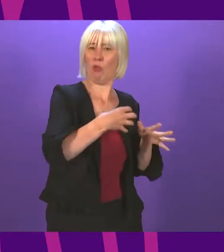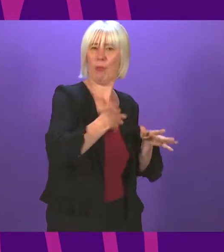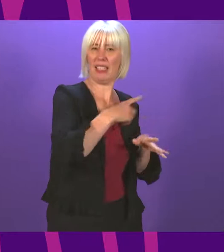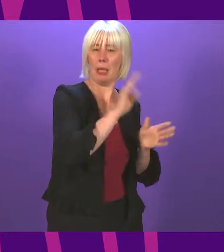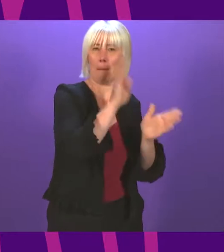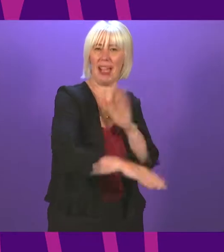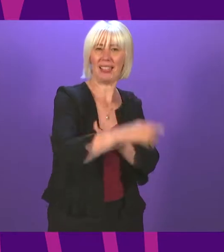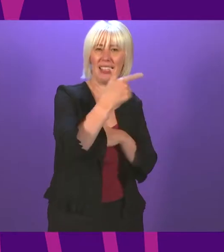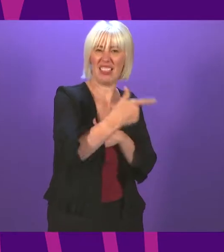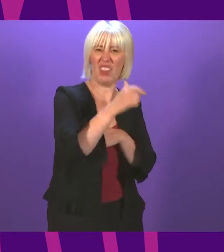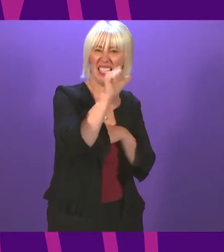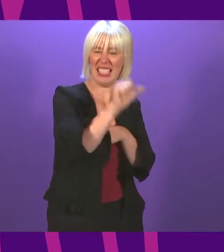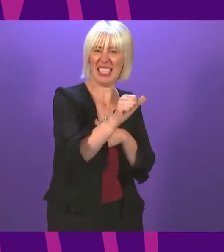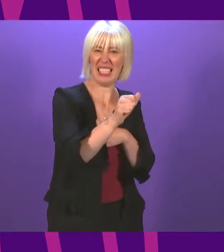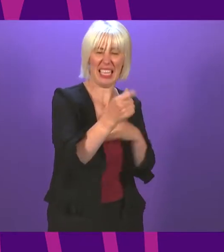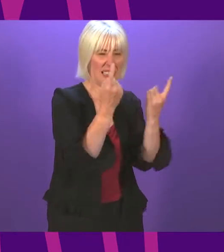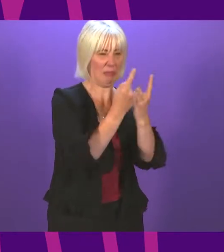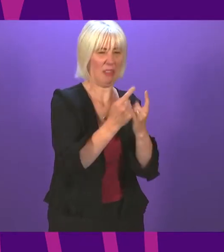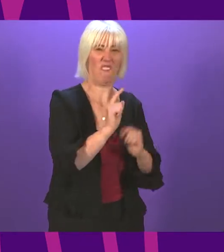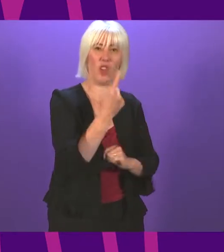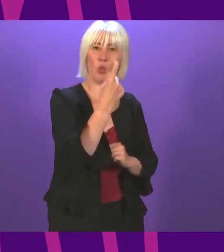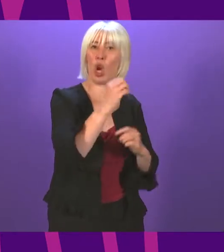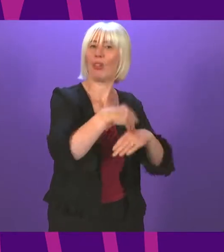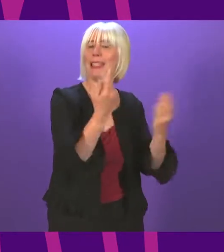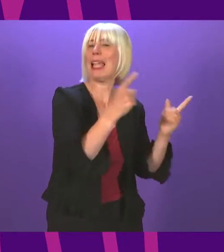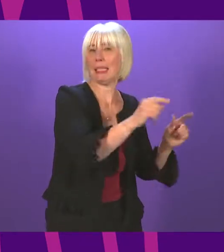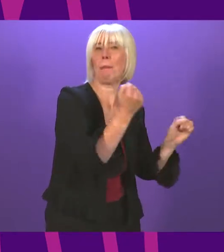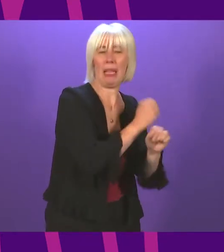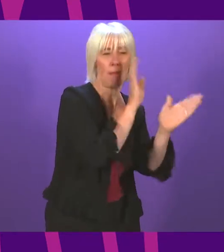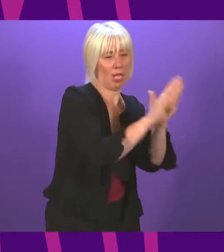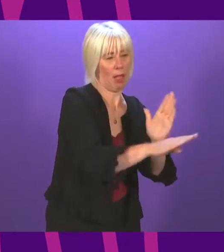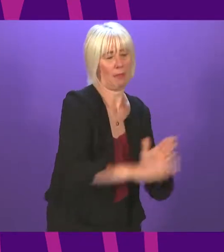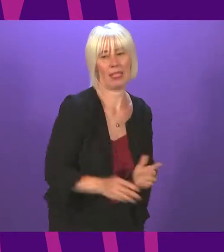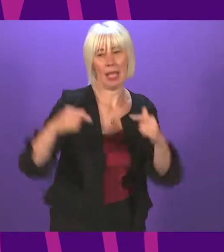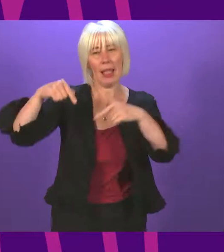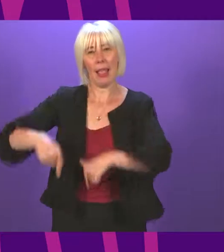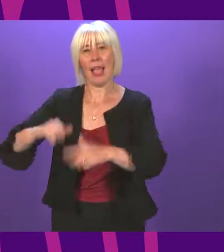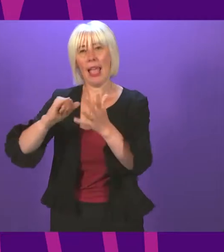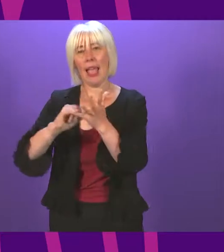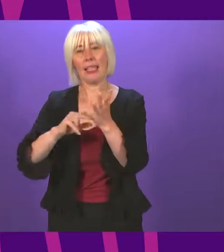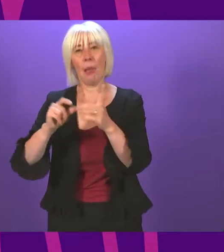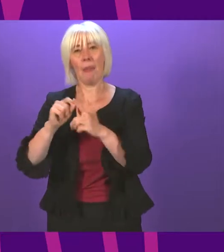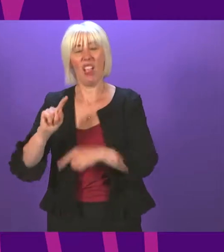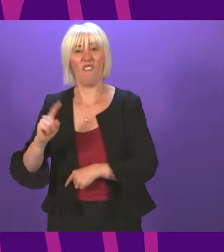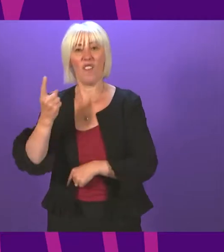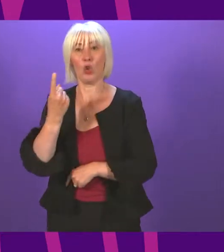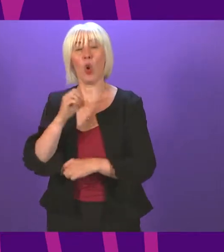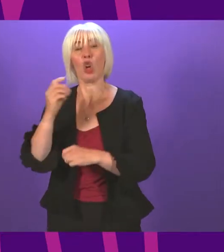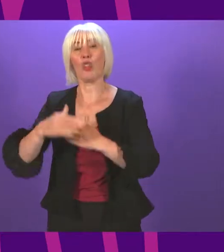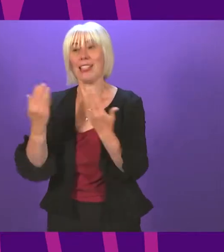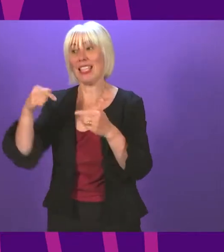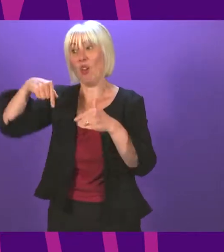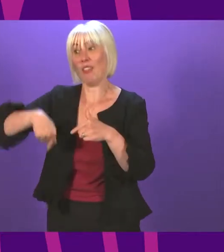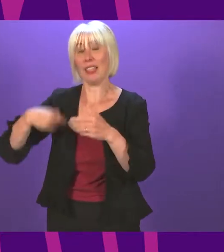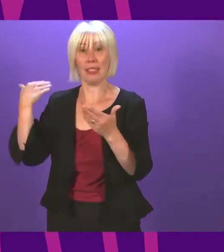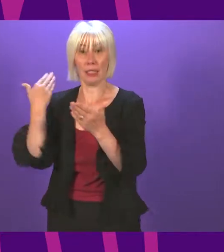acts of Congress in his first 100 days, this Scottish National Party administration, in the first 100 days of this term,